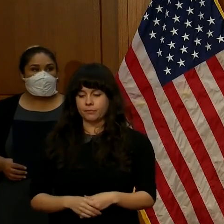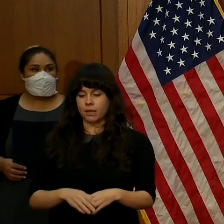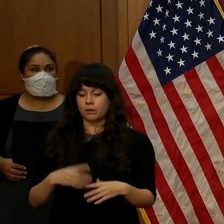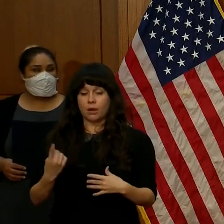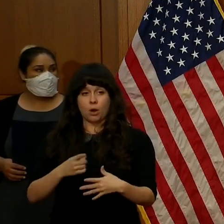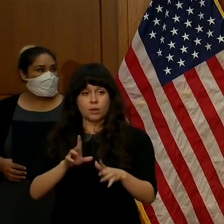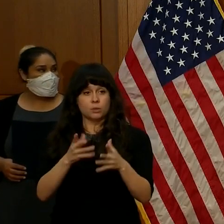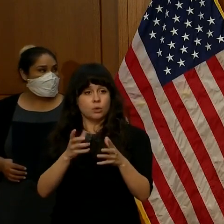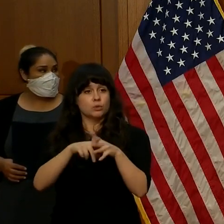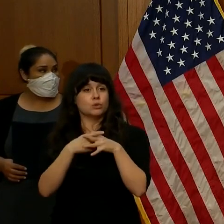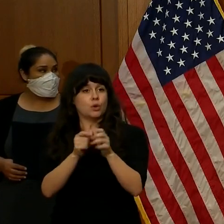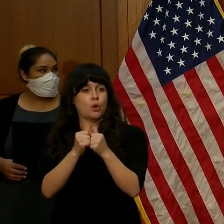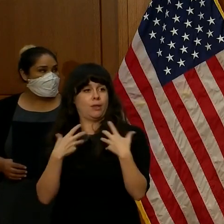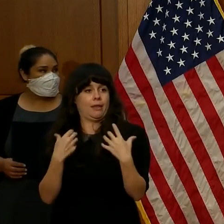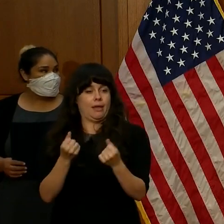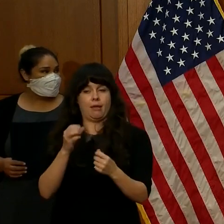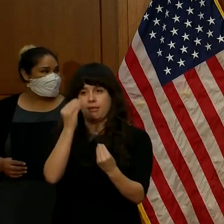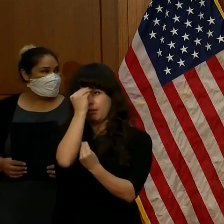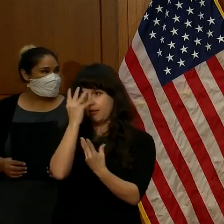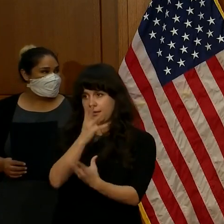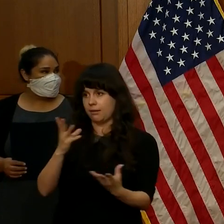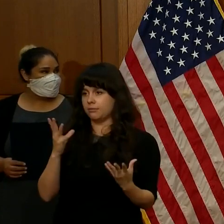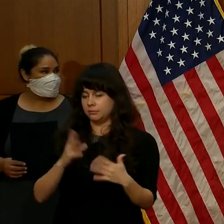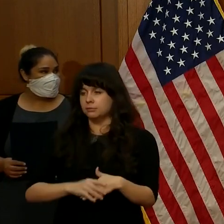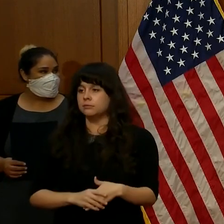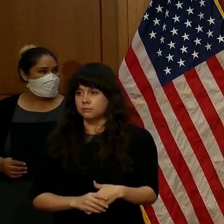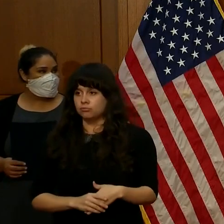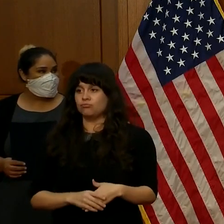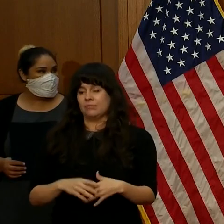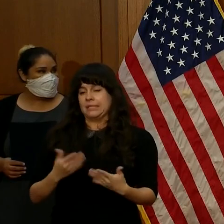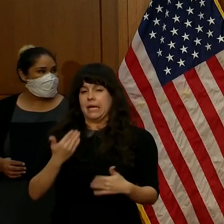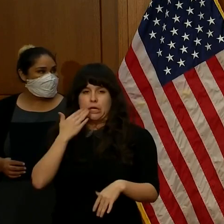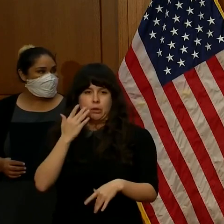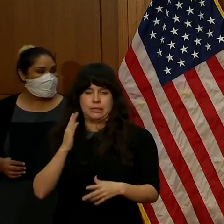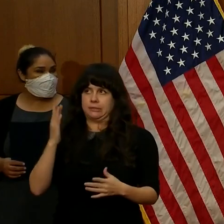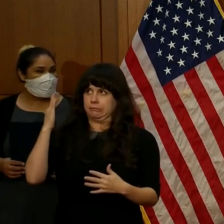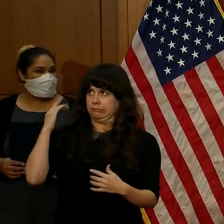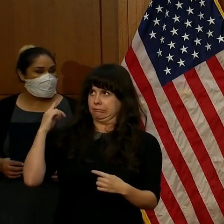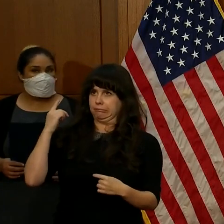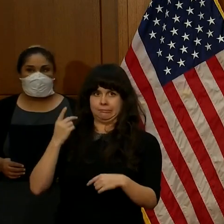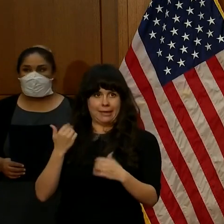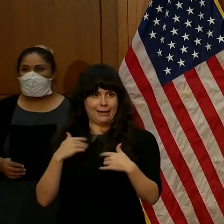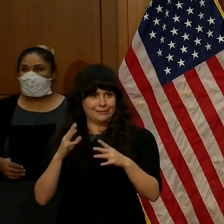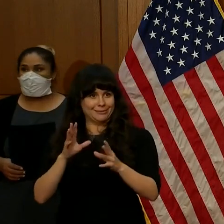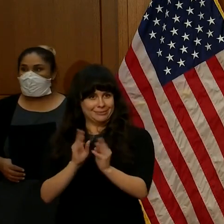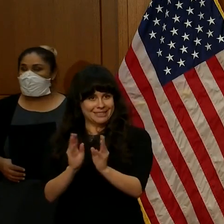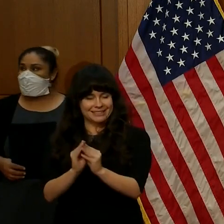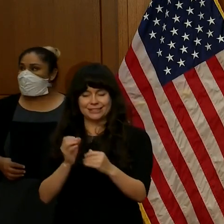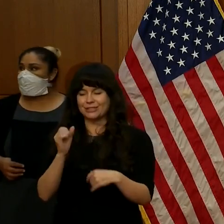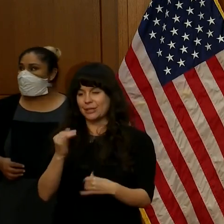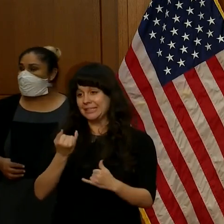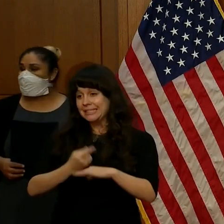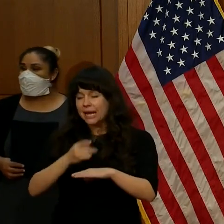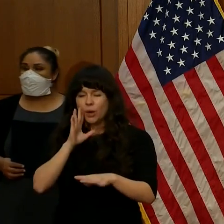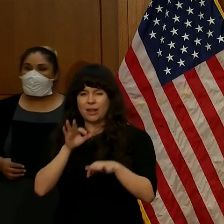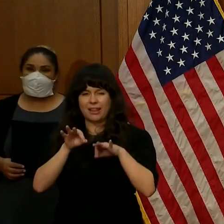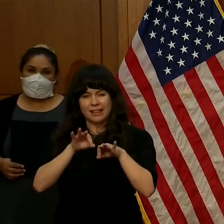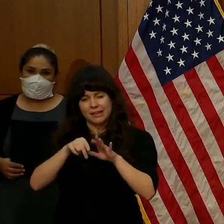health data. It's been a few days since we met, so I will go into a little more depth today.